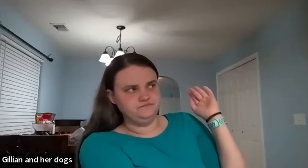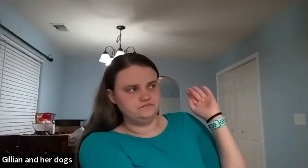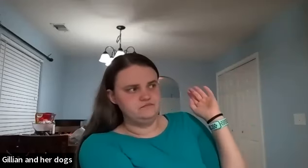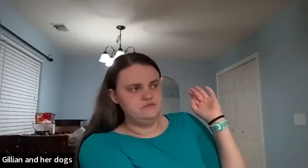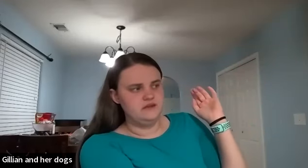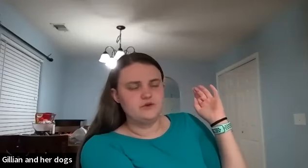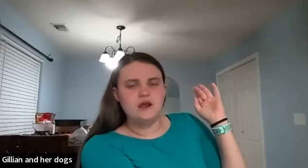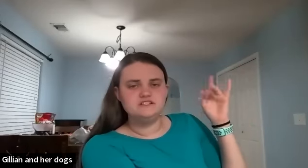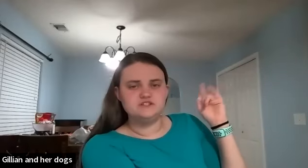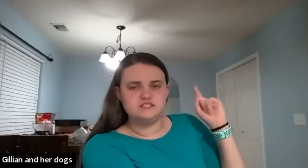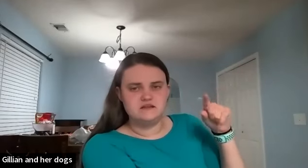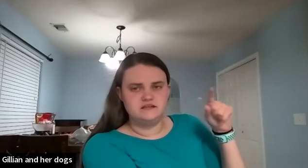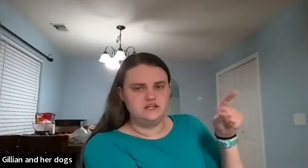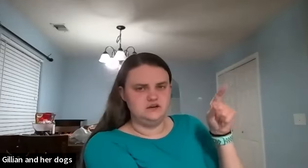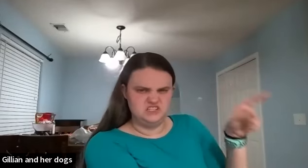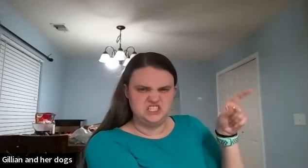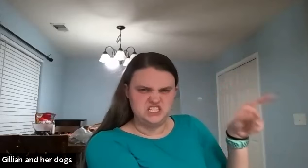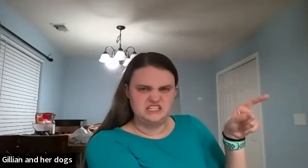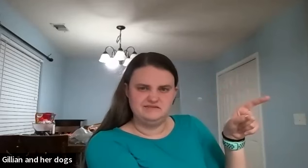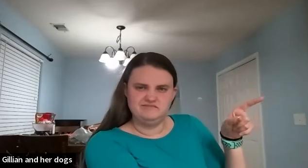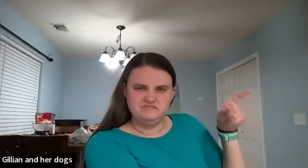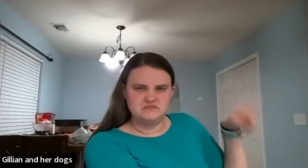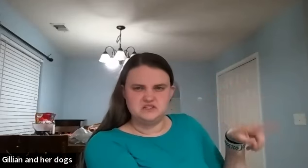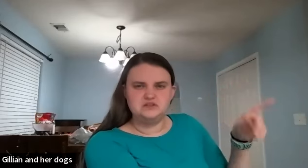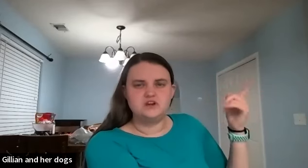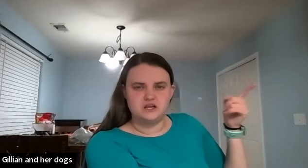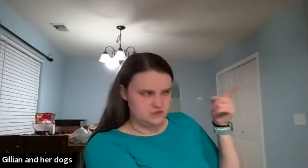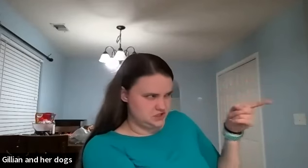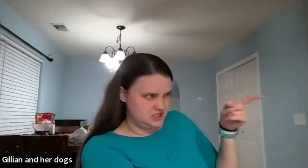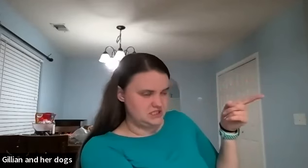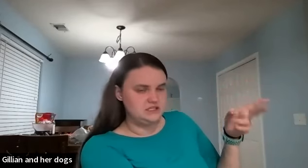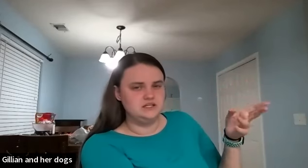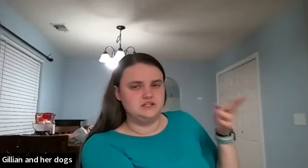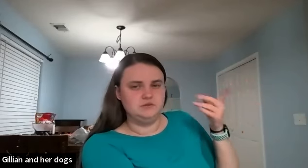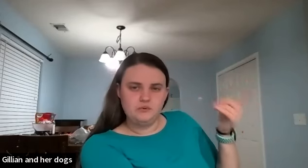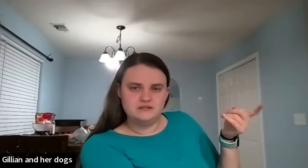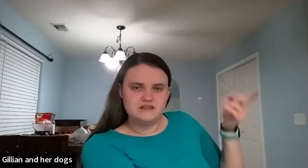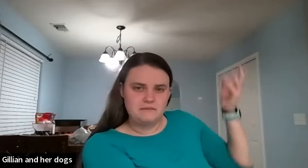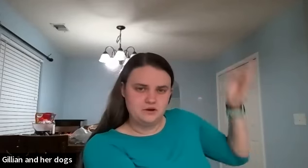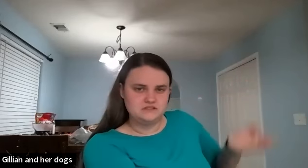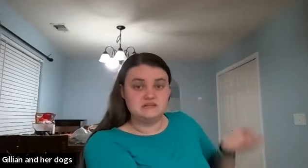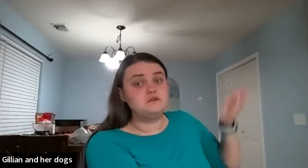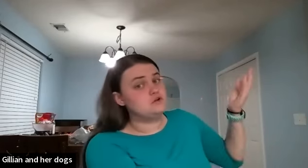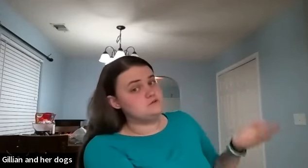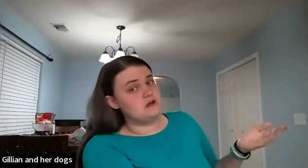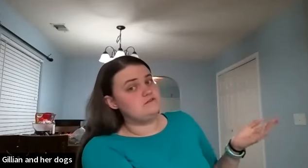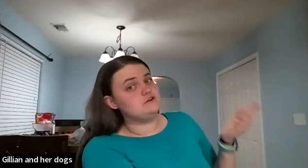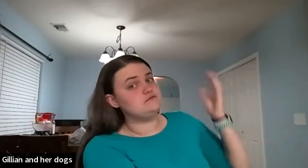um if you're having to just like you know is she that's who you're talking about she you point to that person if they're close by if you're